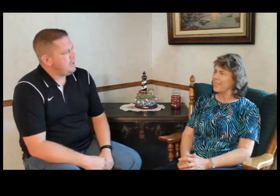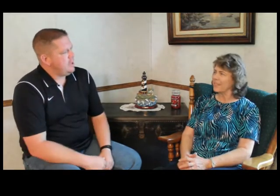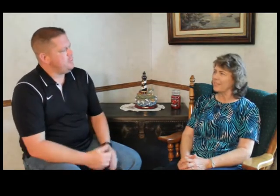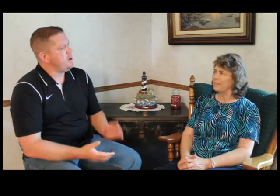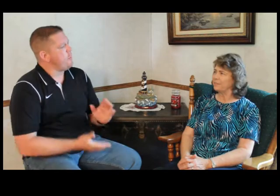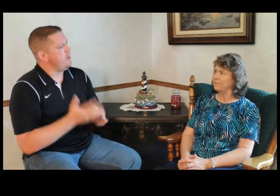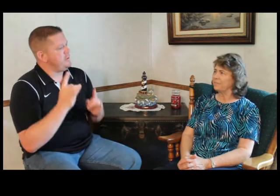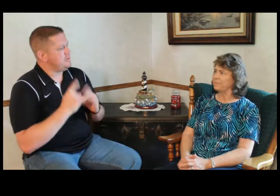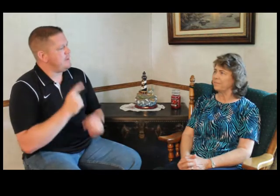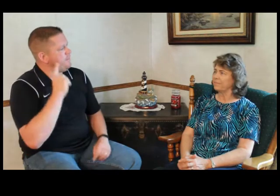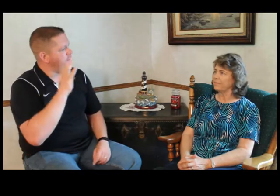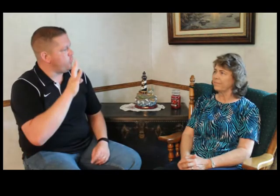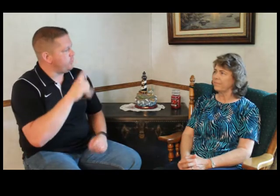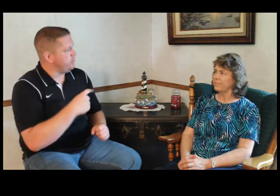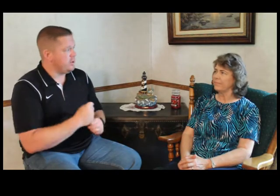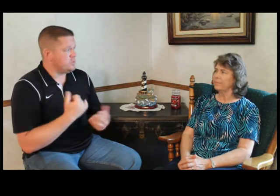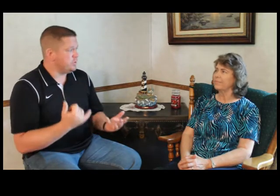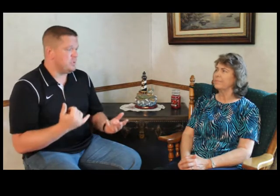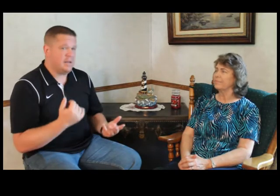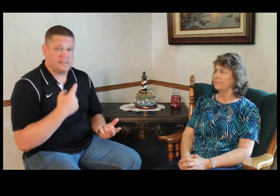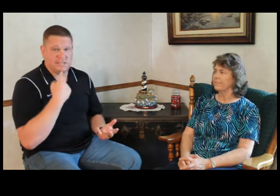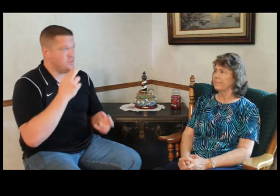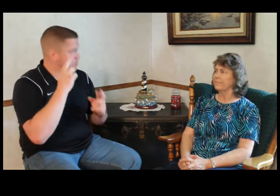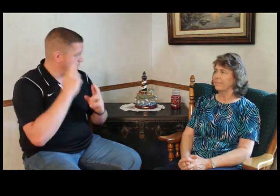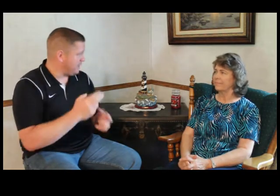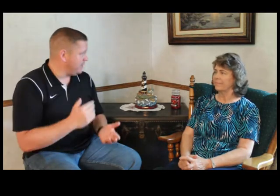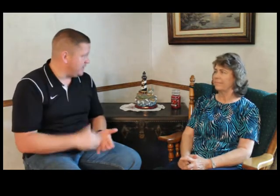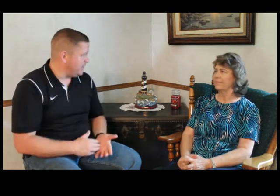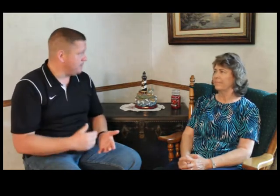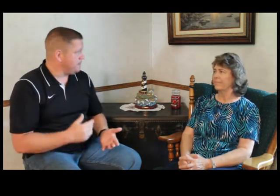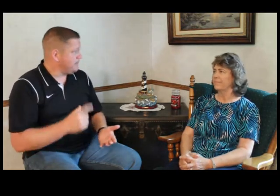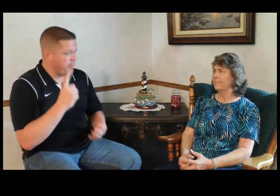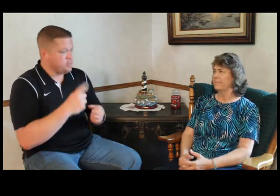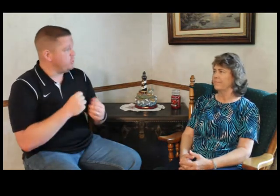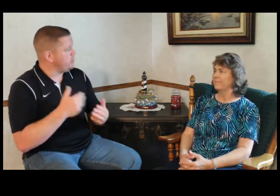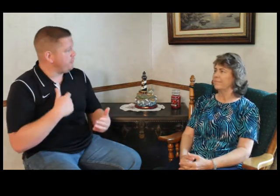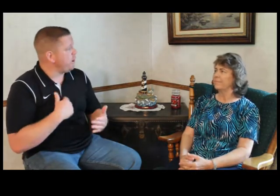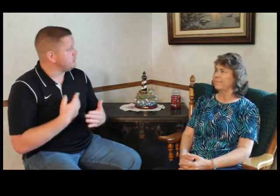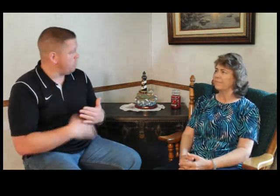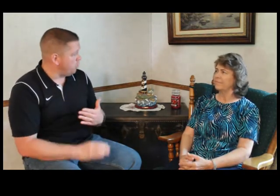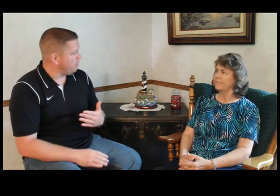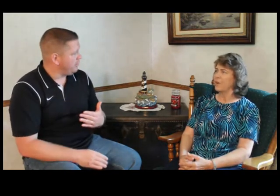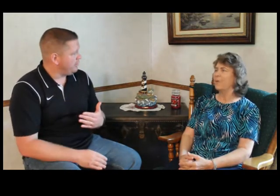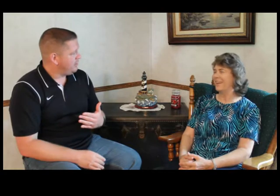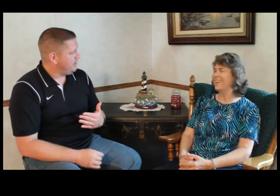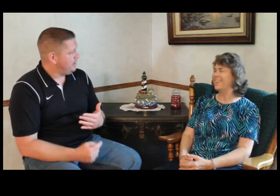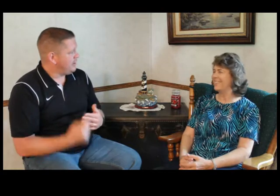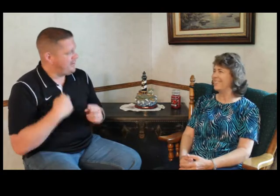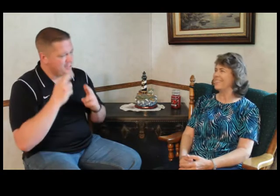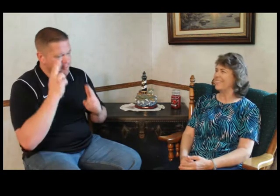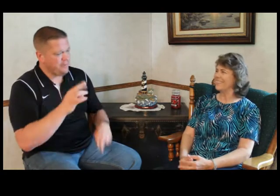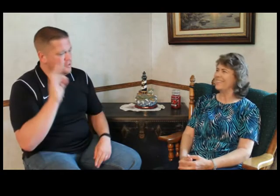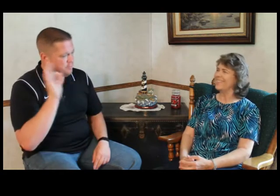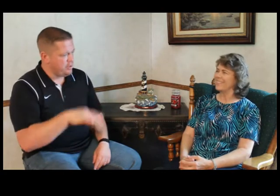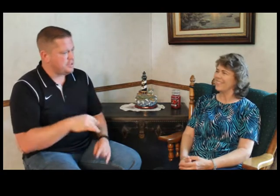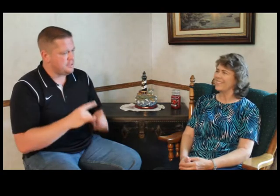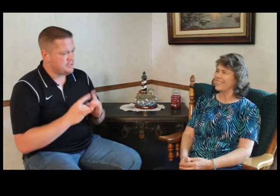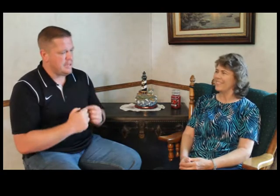You've been operating this camp for 41 years, which, and I say this respectfully again, that was one year before I was born. And I've had the privilege of preaching in this camp